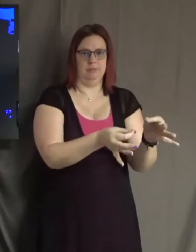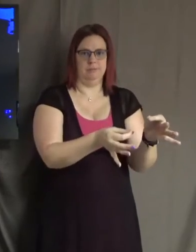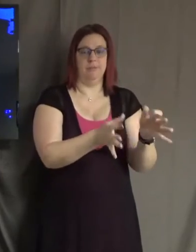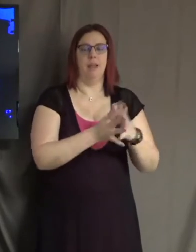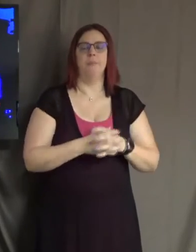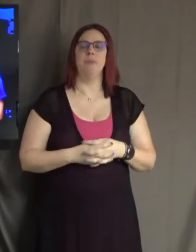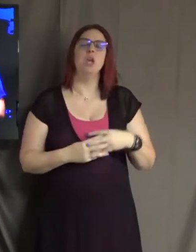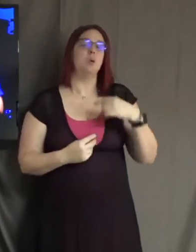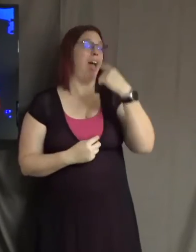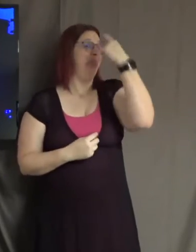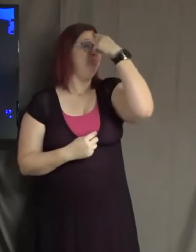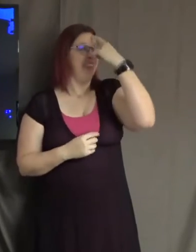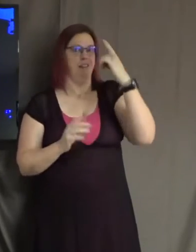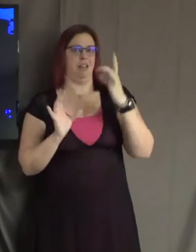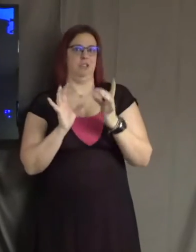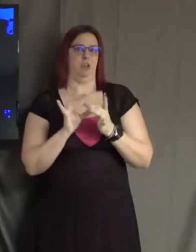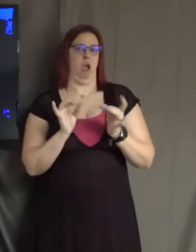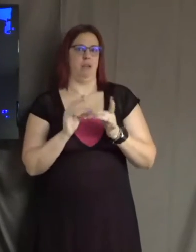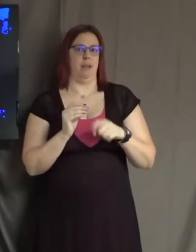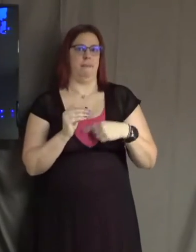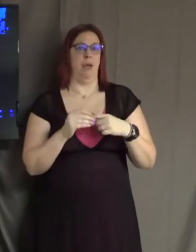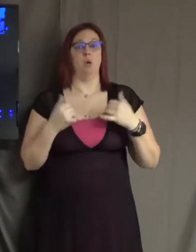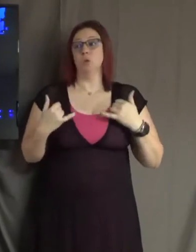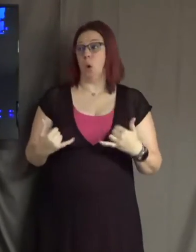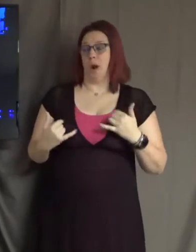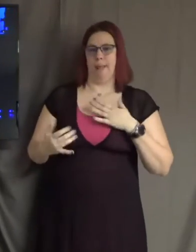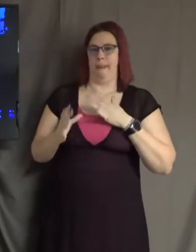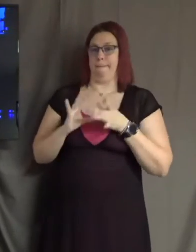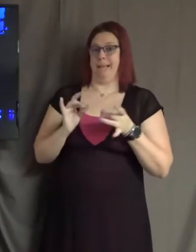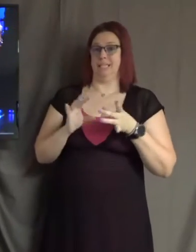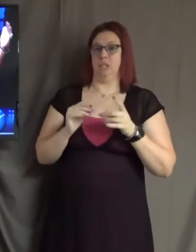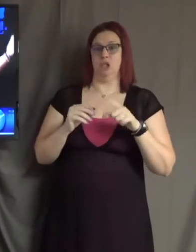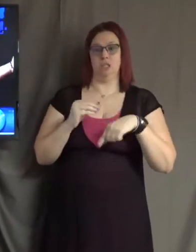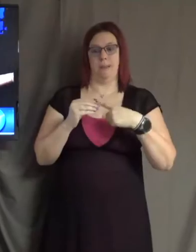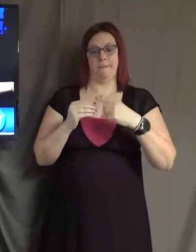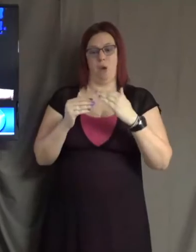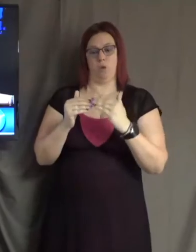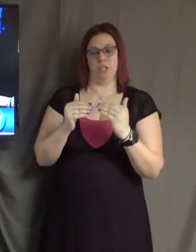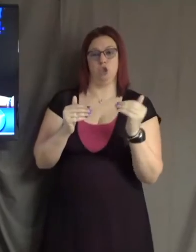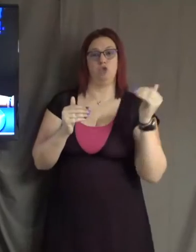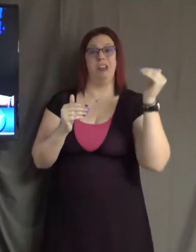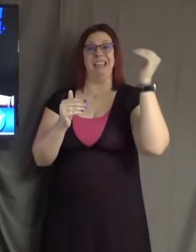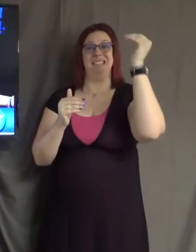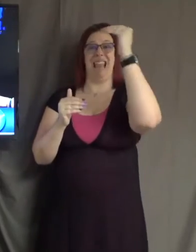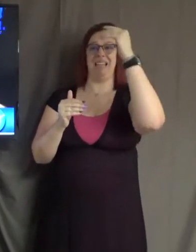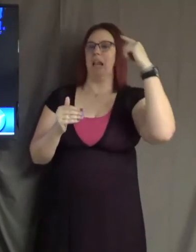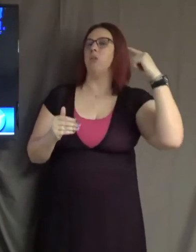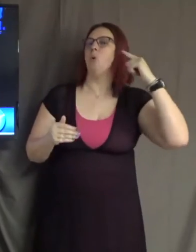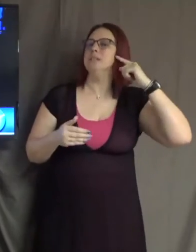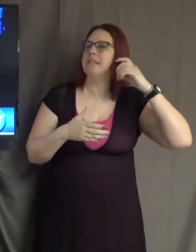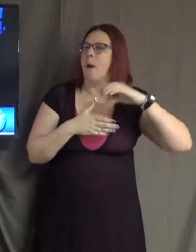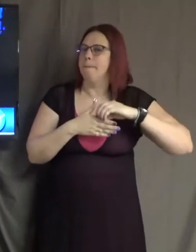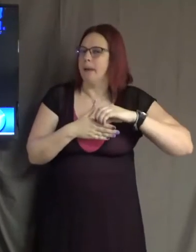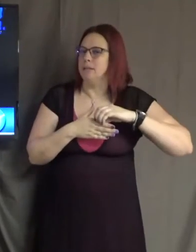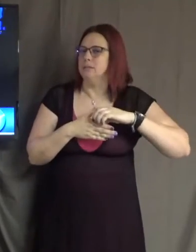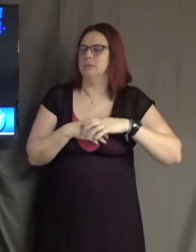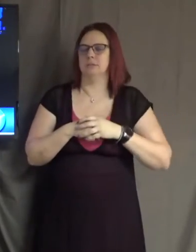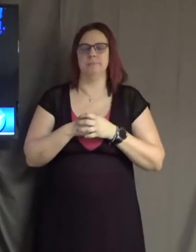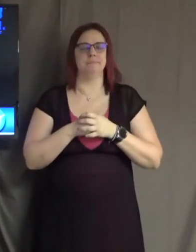this. Today my message is about transcending the soundbites. And what that means to me is